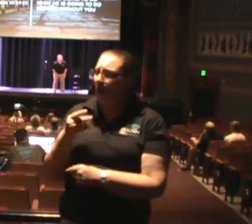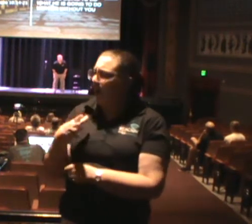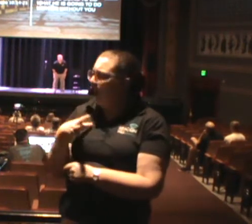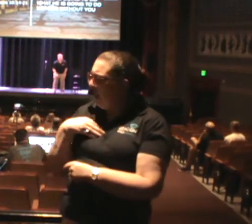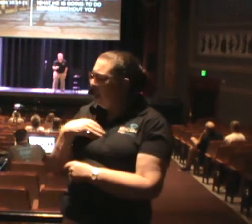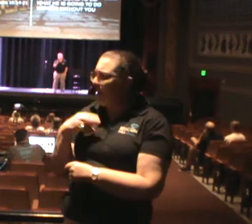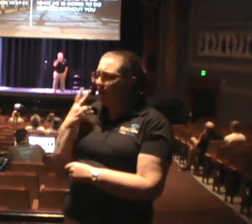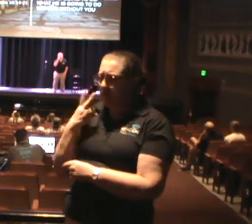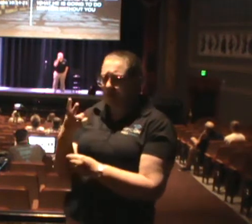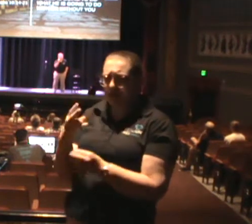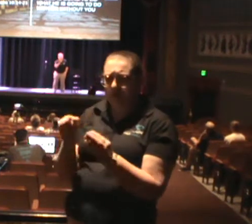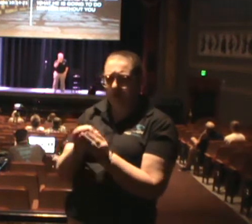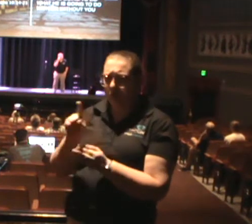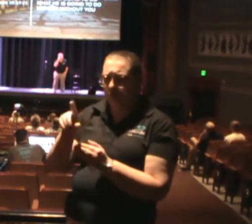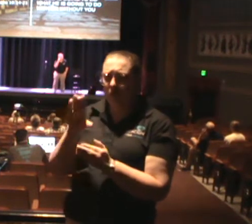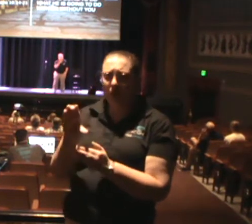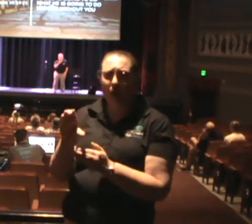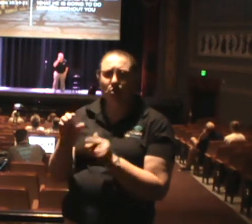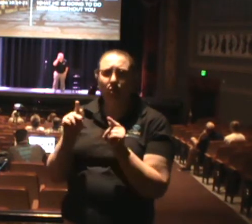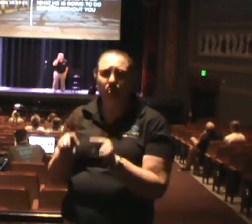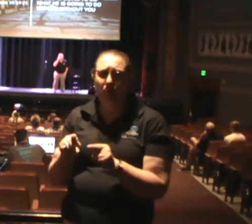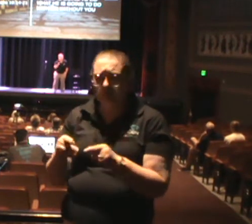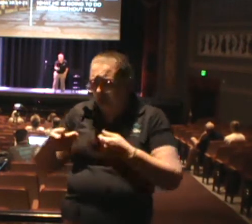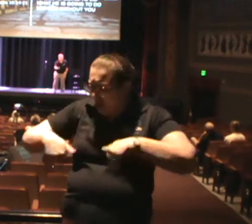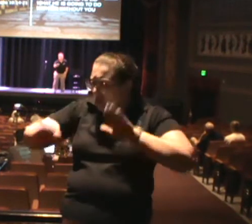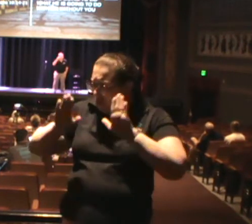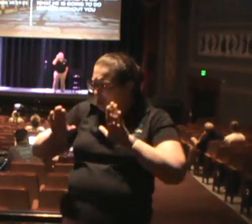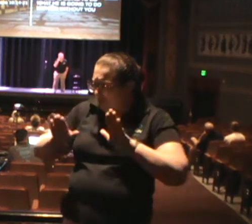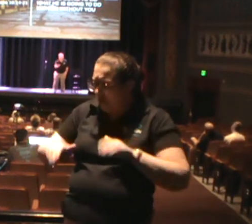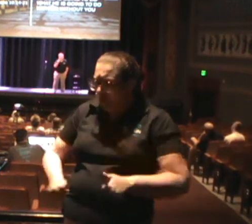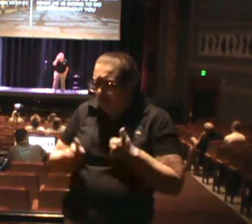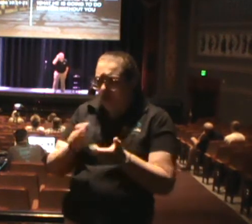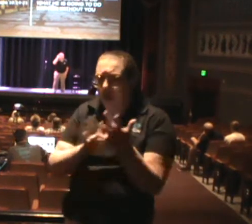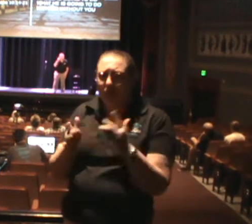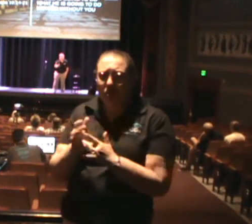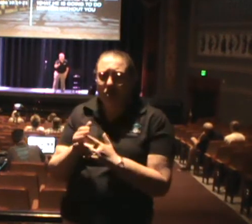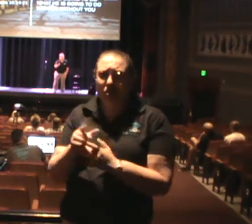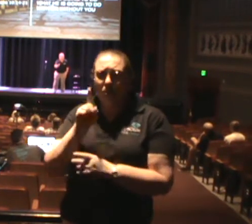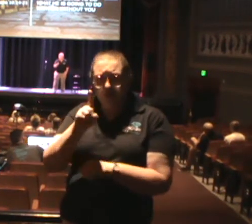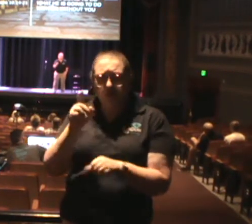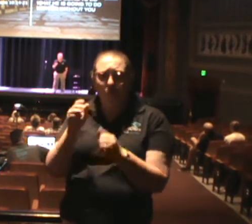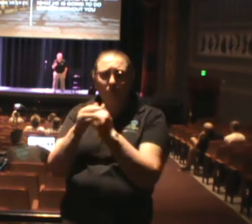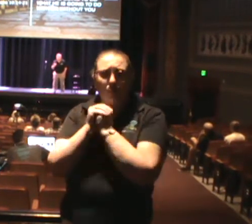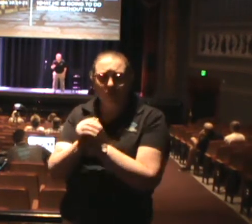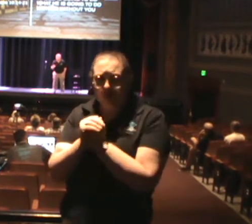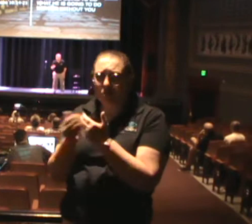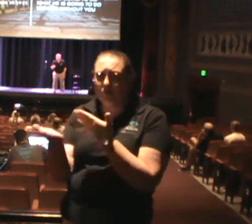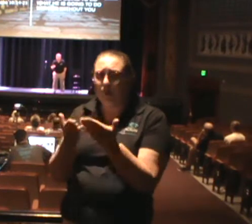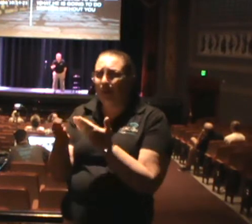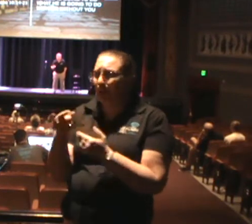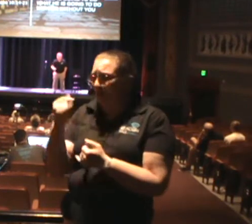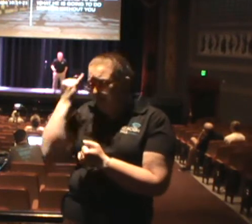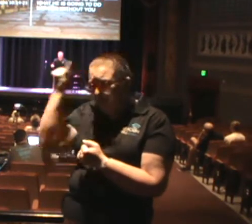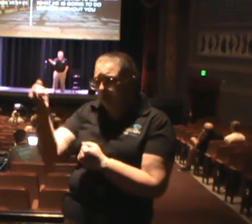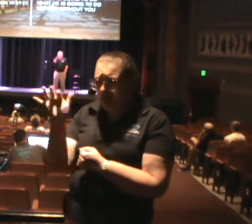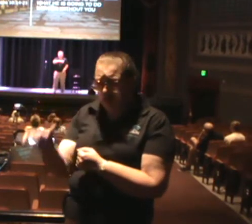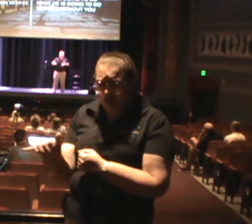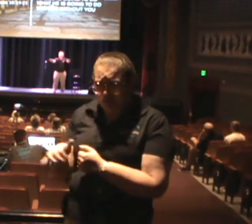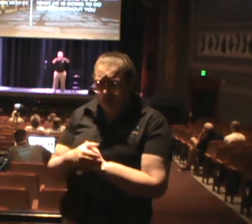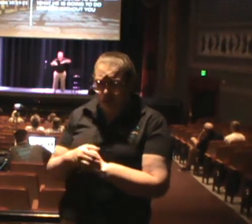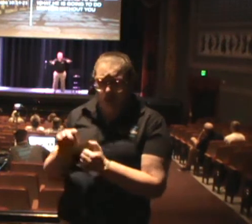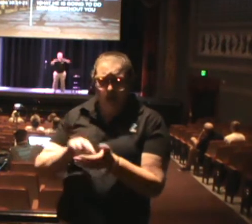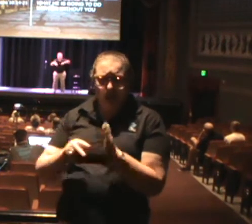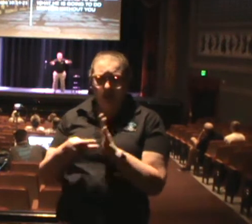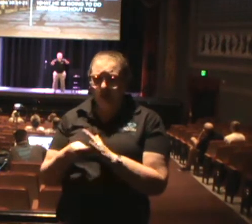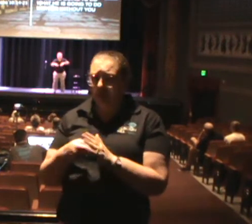turned their life over to Jesus. In one sermon, one worship sermon, a hundred people gave their life to Christ. Can imagine that? That means like